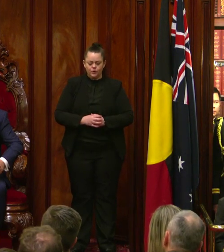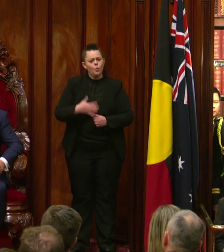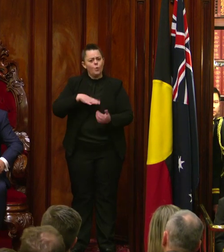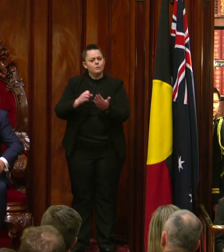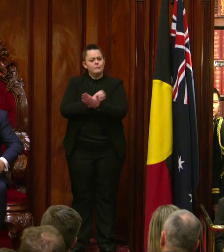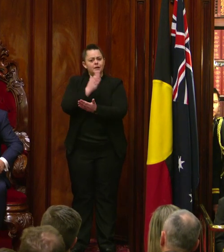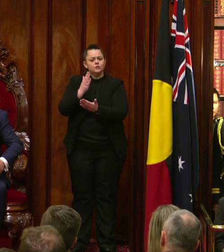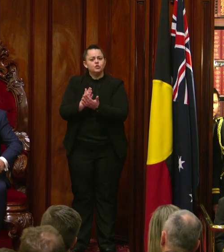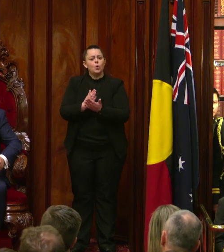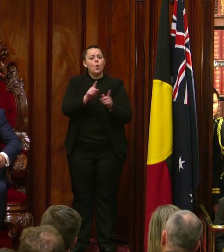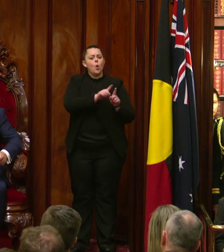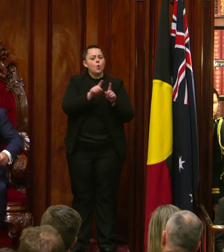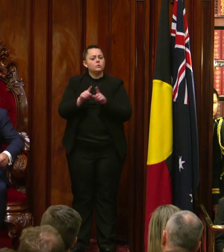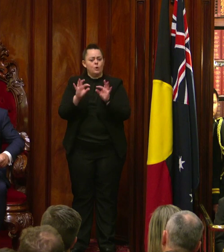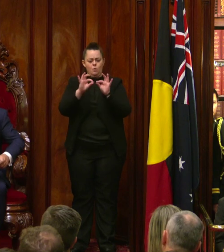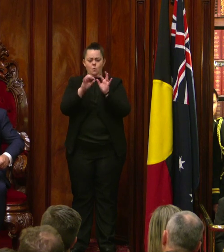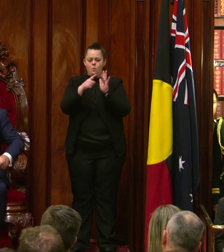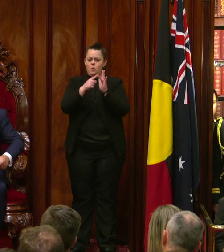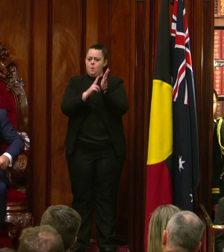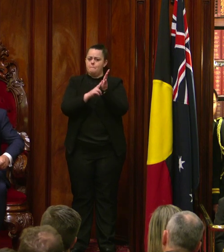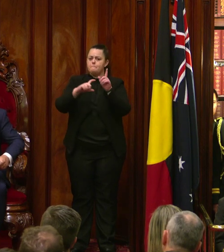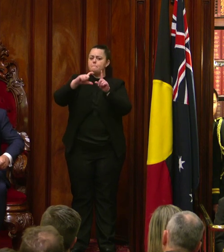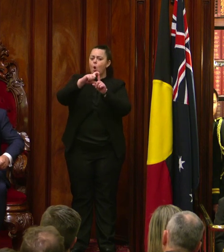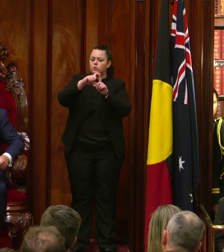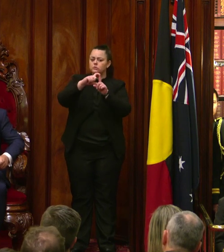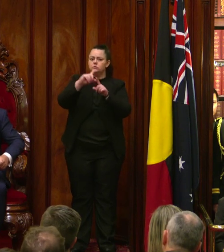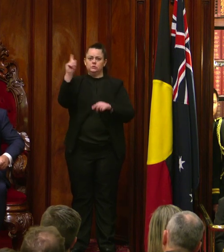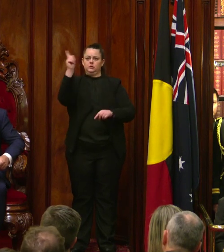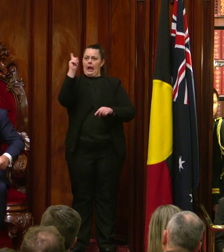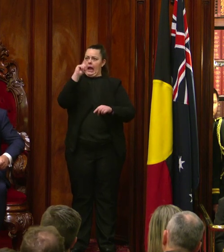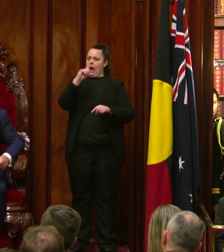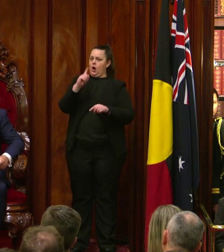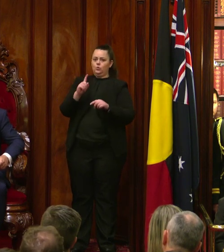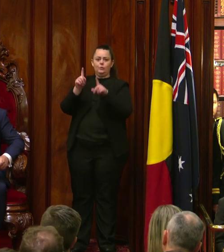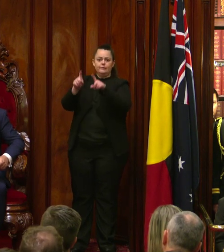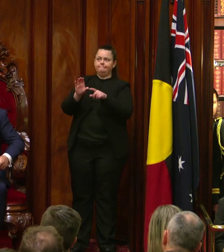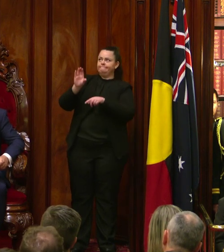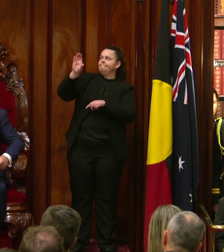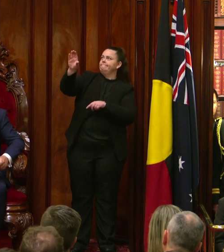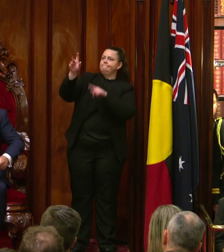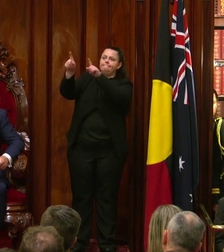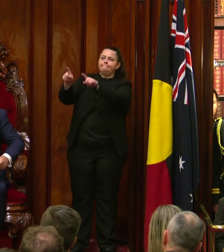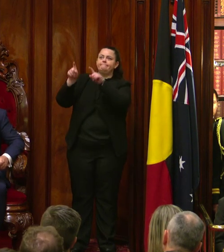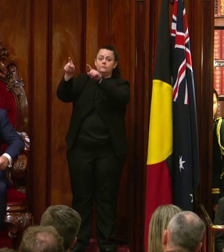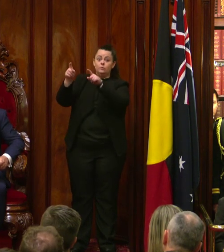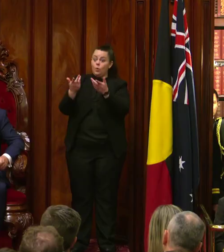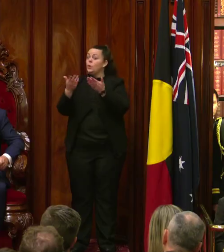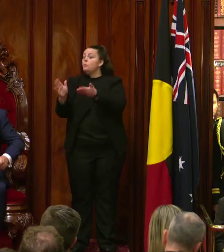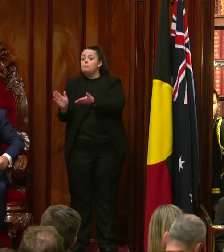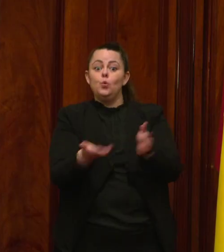aside extra money while they wait for their bonds to be refunded with the introduction of the concept of a portable bond scheme.